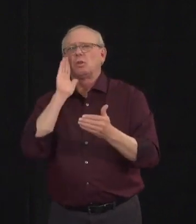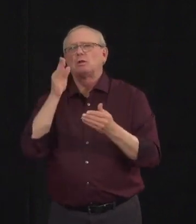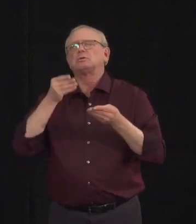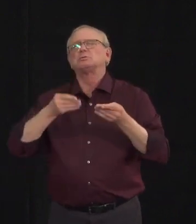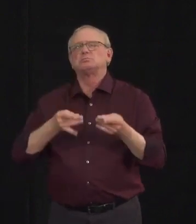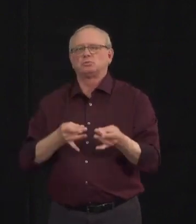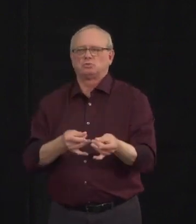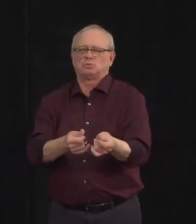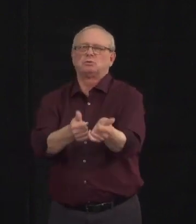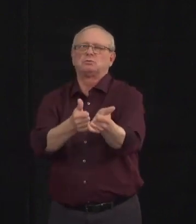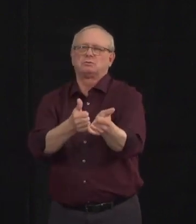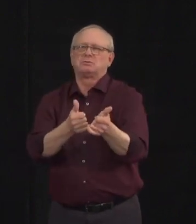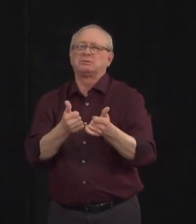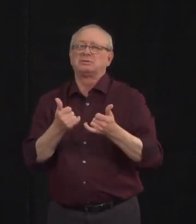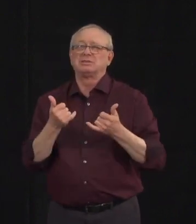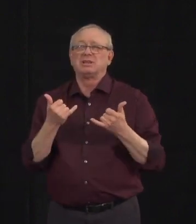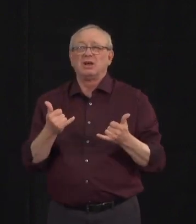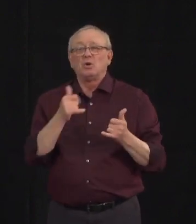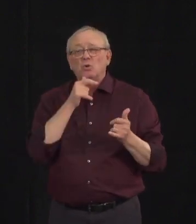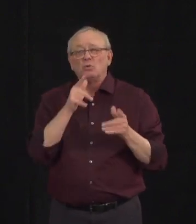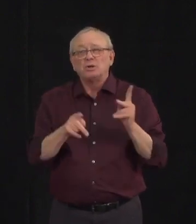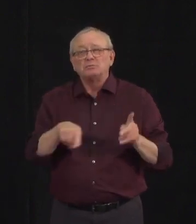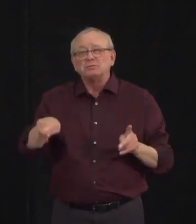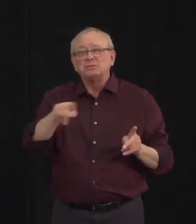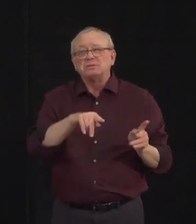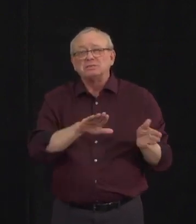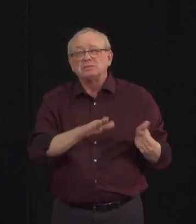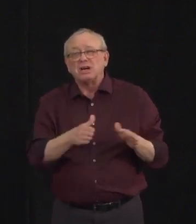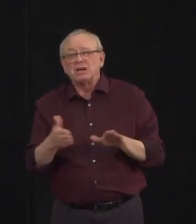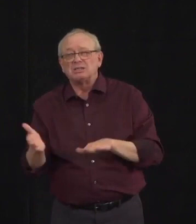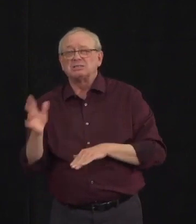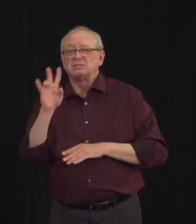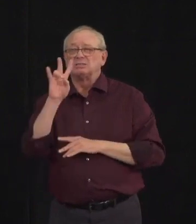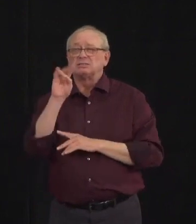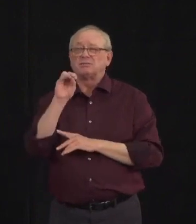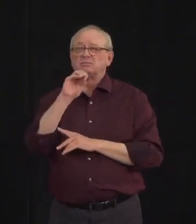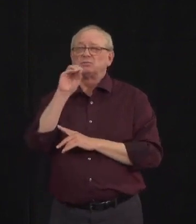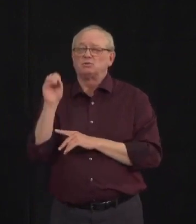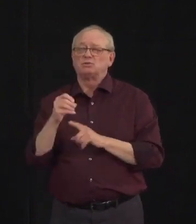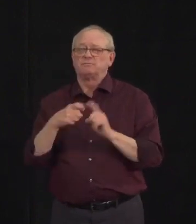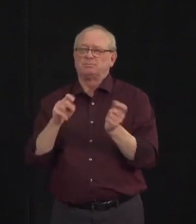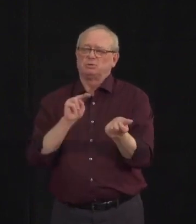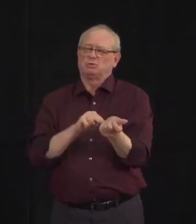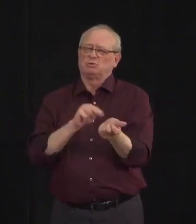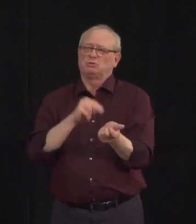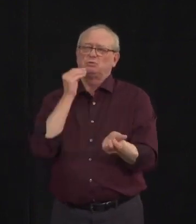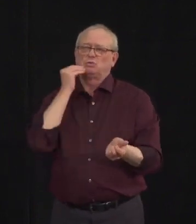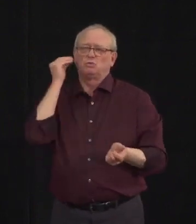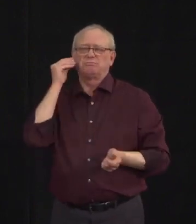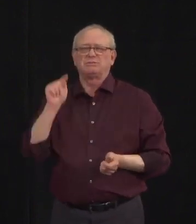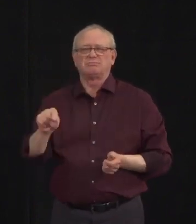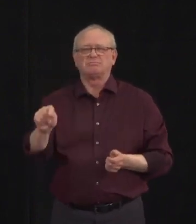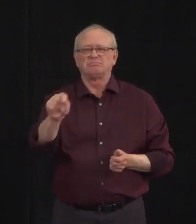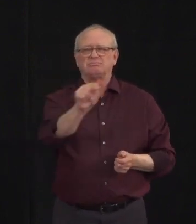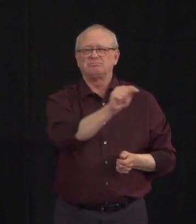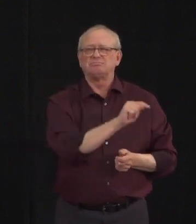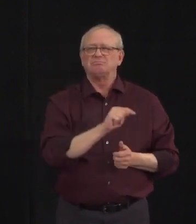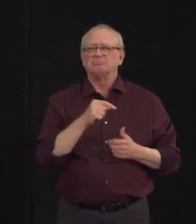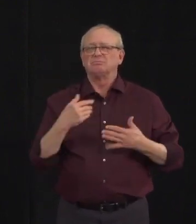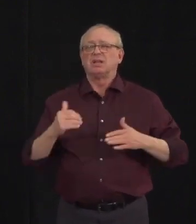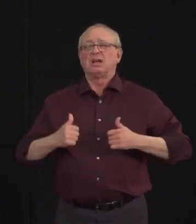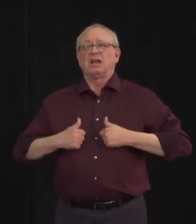reality is that these residents are vulnerable to the pandemic and they'll continue to be until there is an effective vaccine to be found.